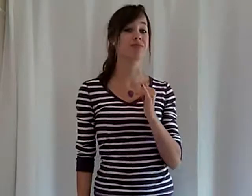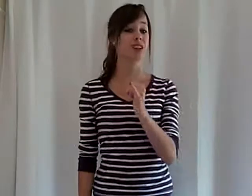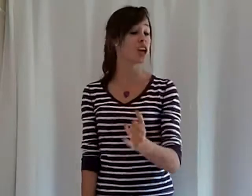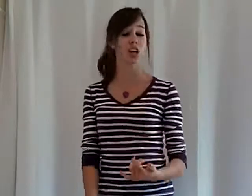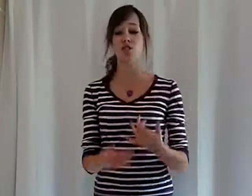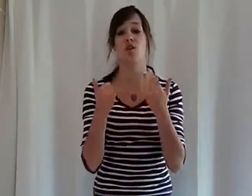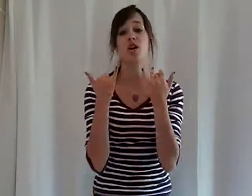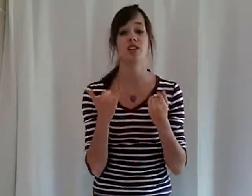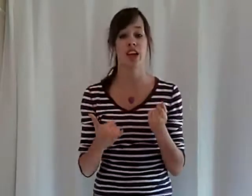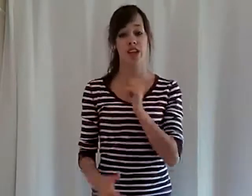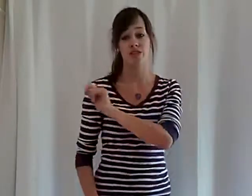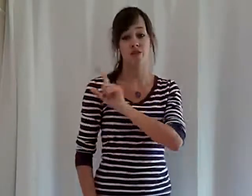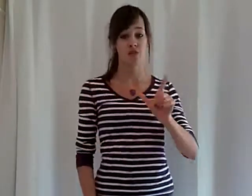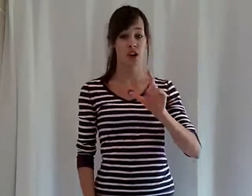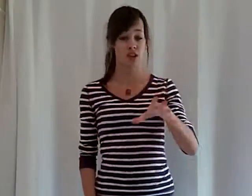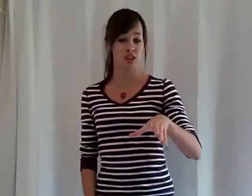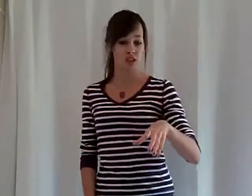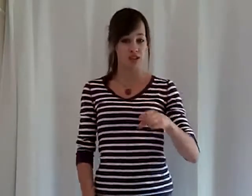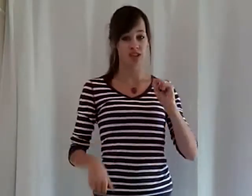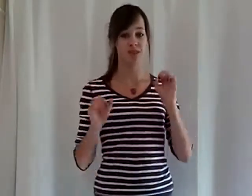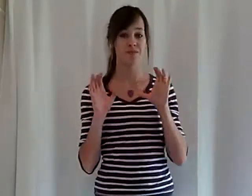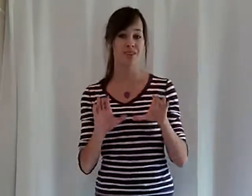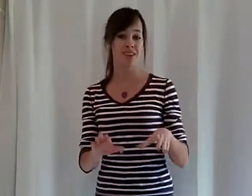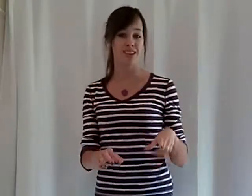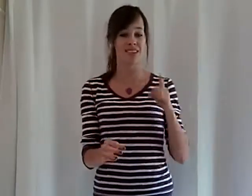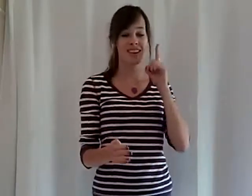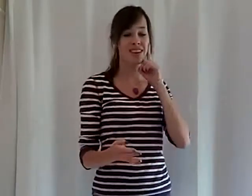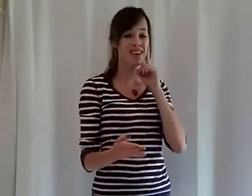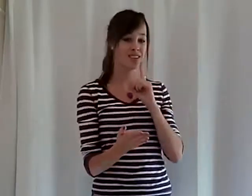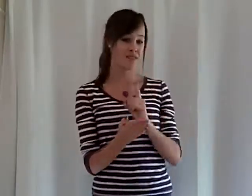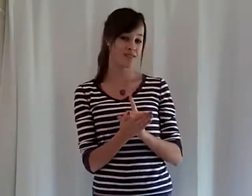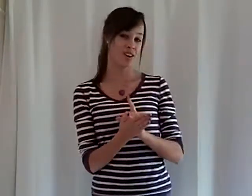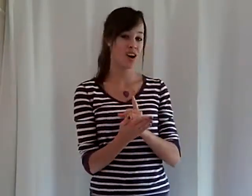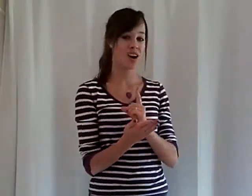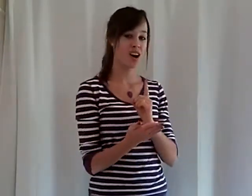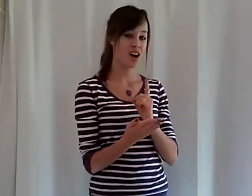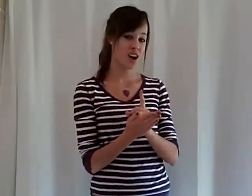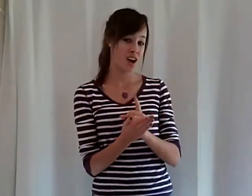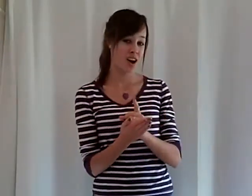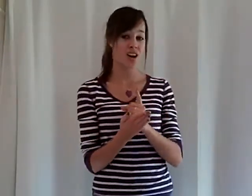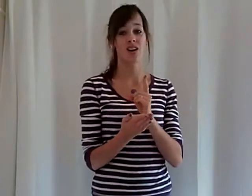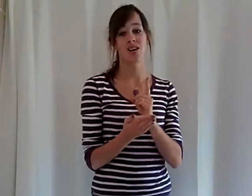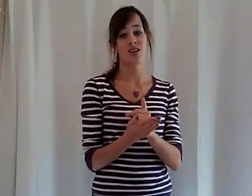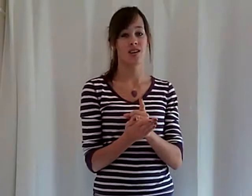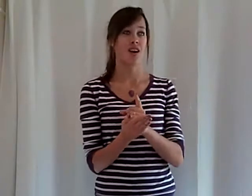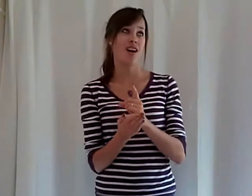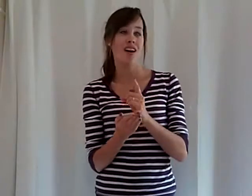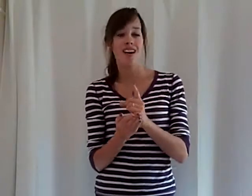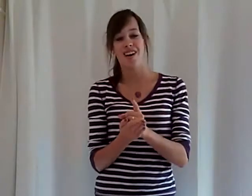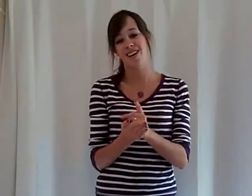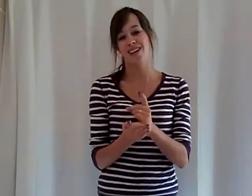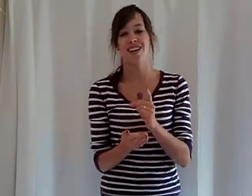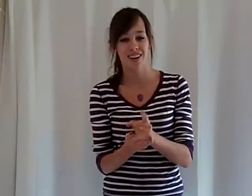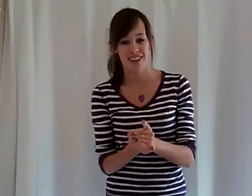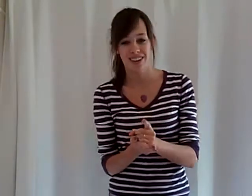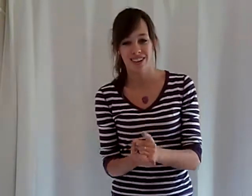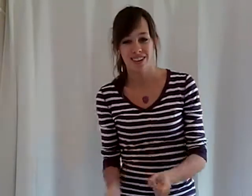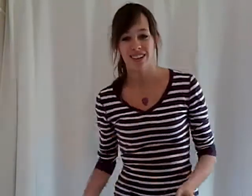Cause I'm gonna see through it all Jump and fall into me